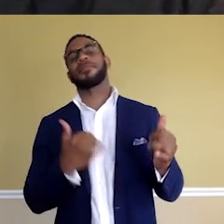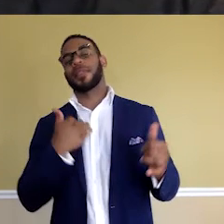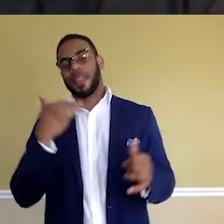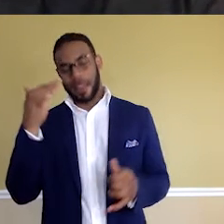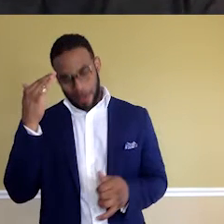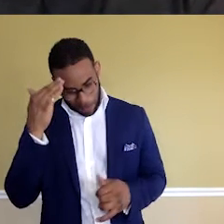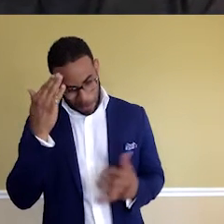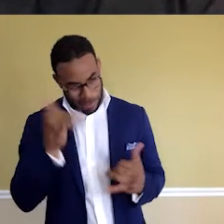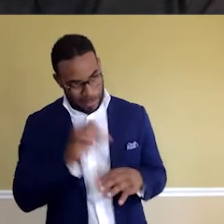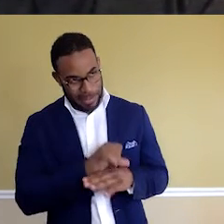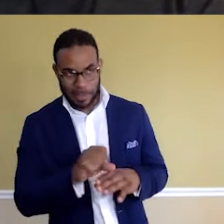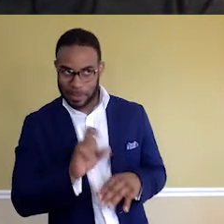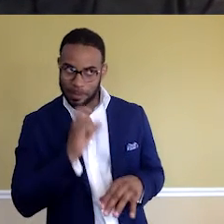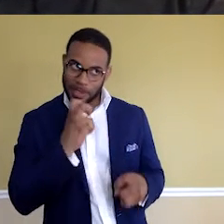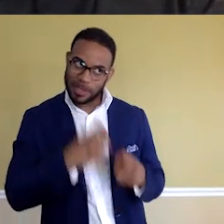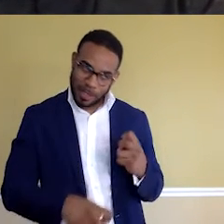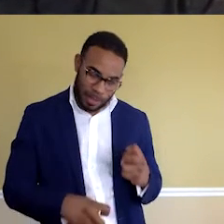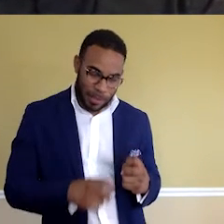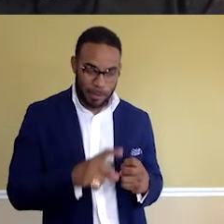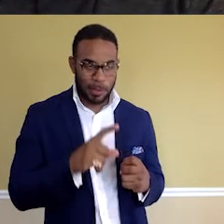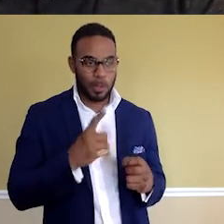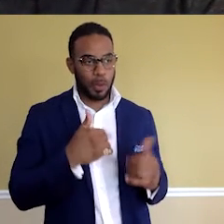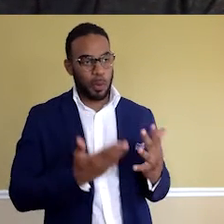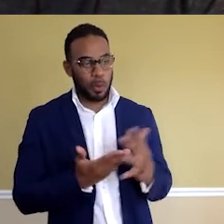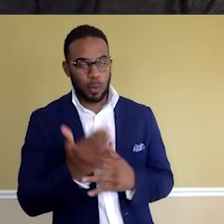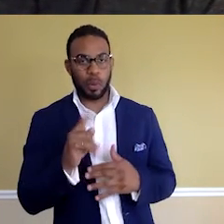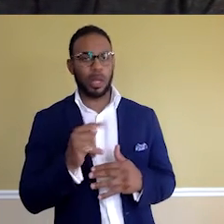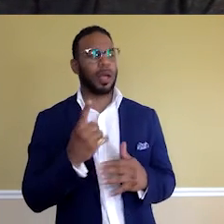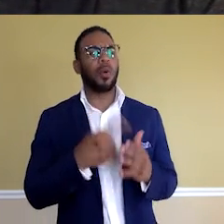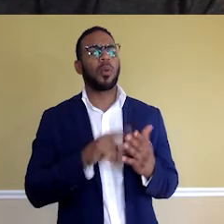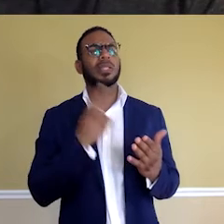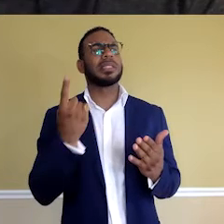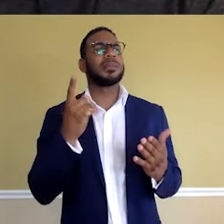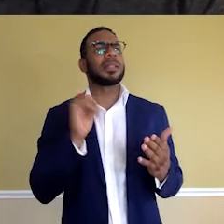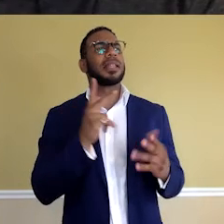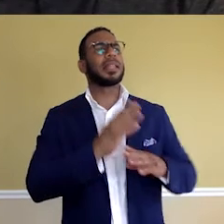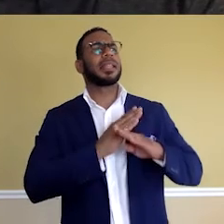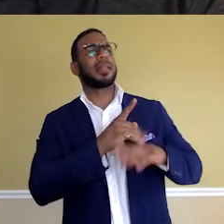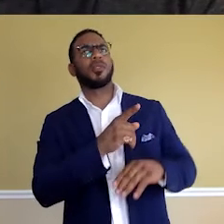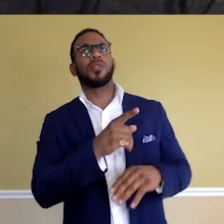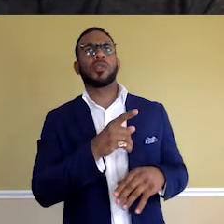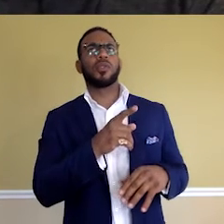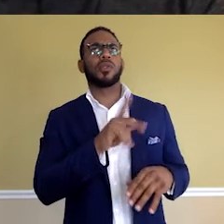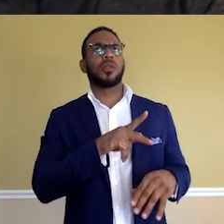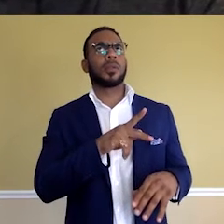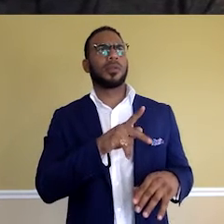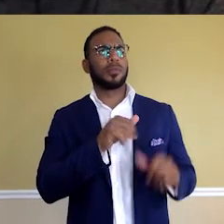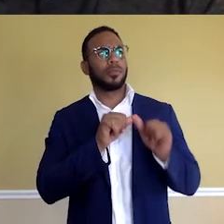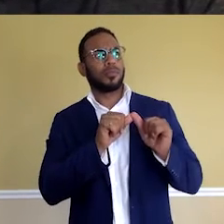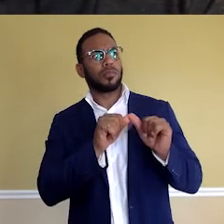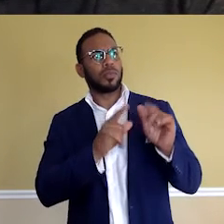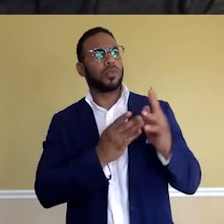this stage, it's got to be tough. You're going through it. What is something that keeps you persevering through these trying times?